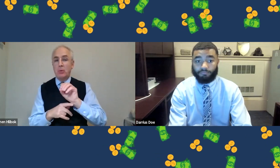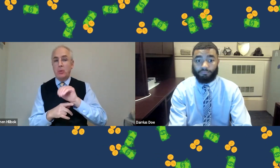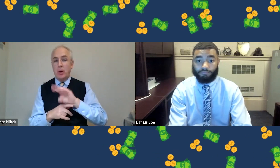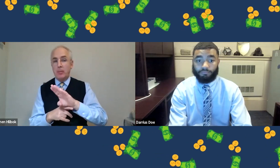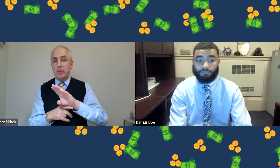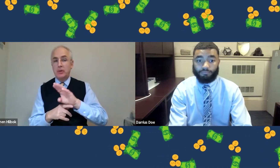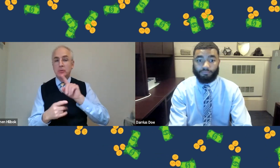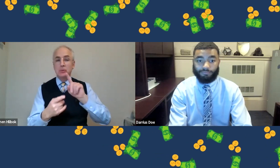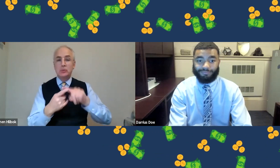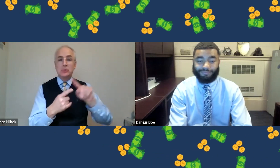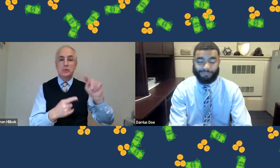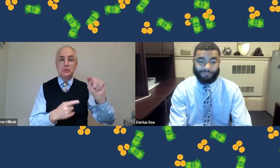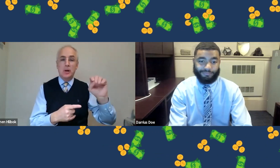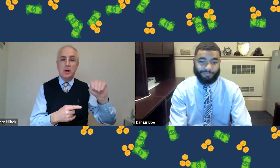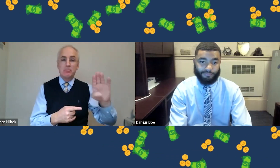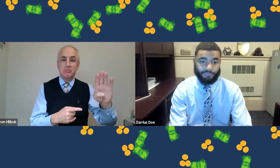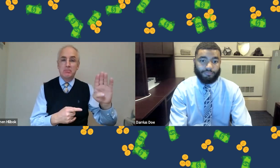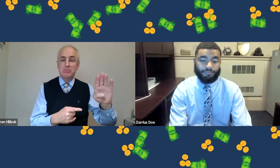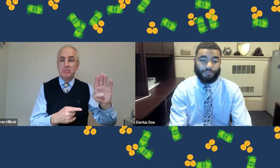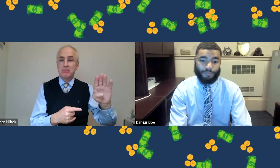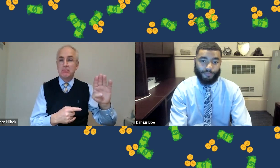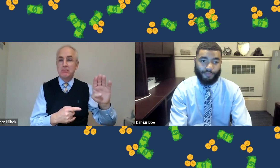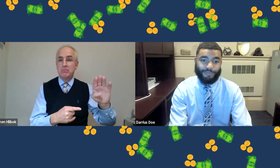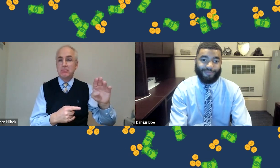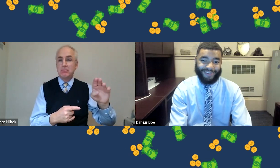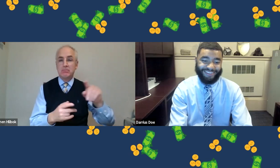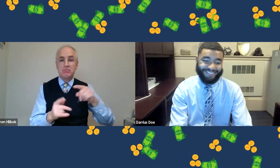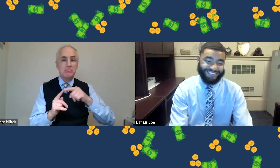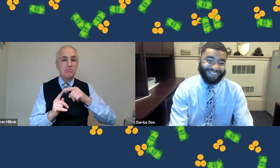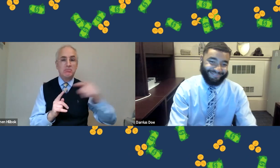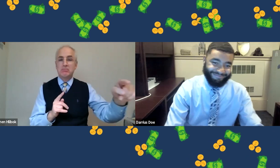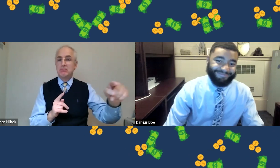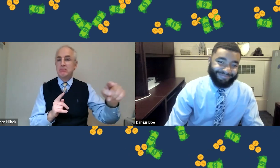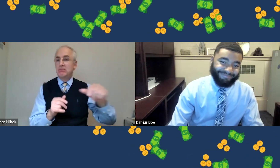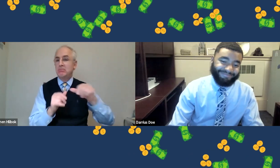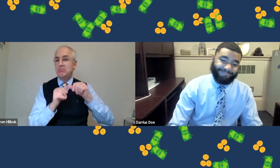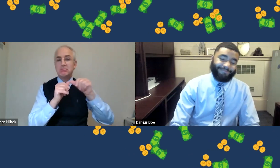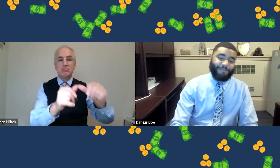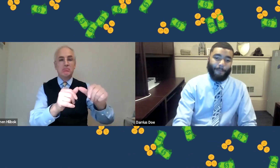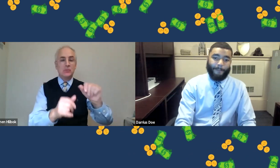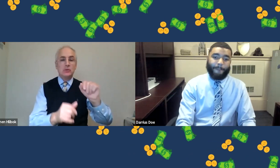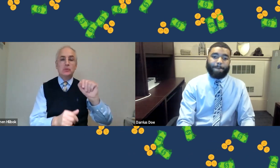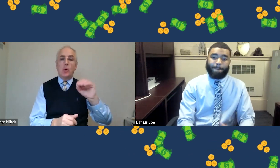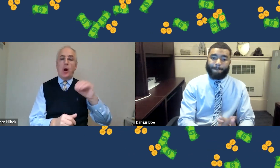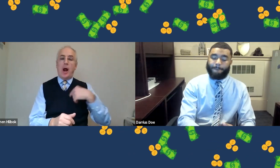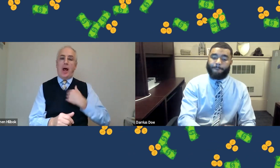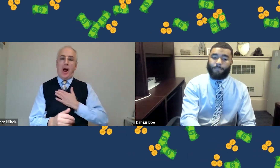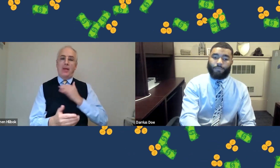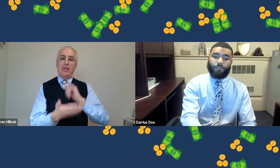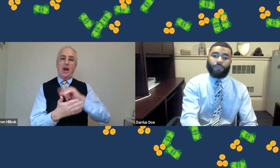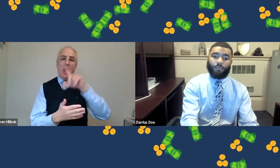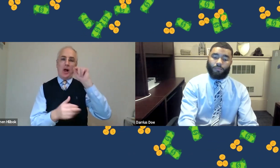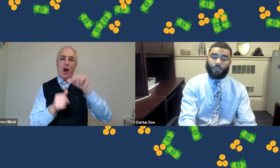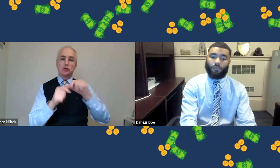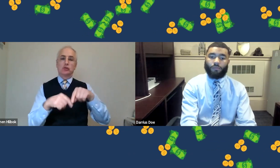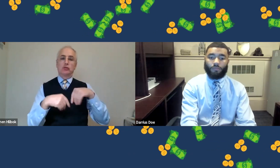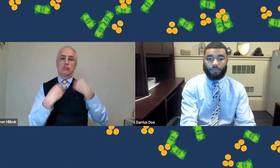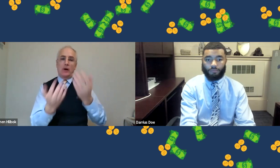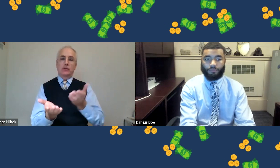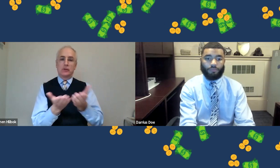to death, from womb to tomb, as they say, we have this lived experience. And I'm